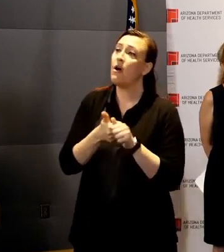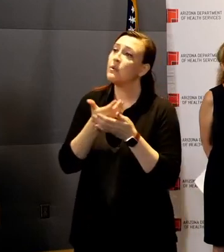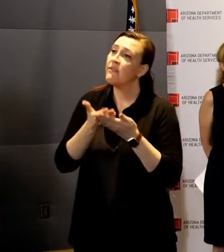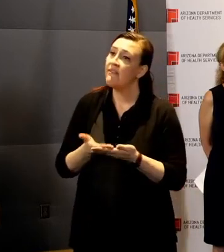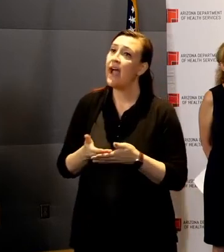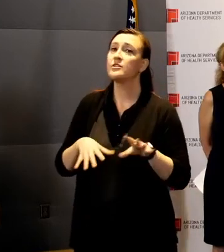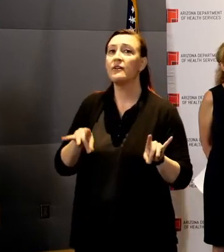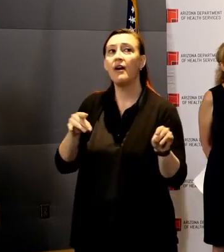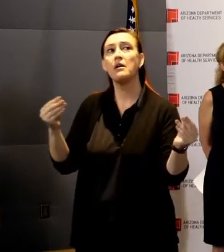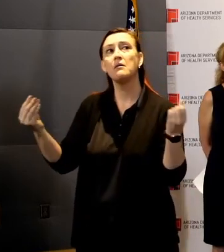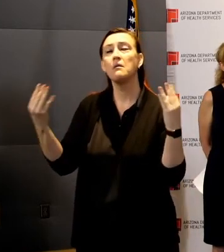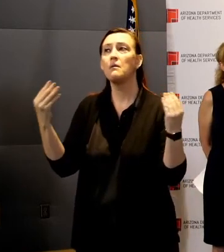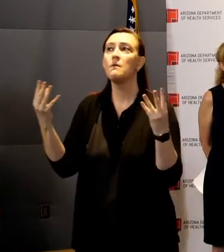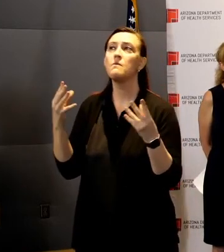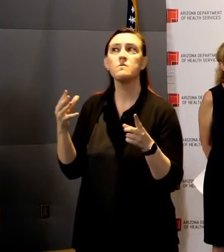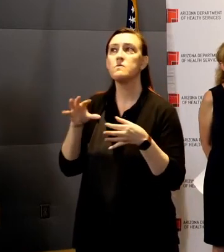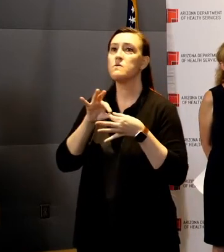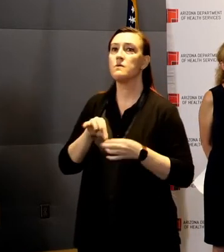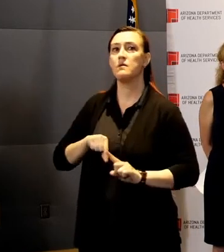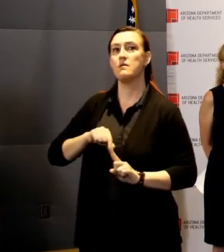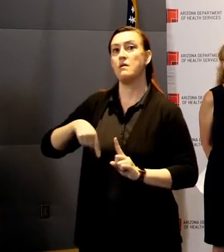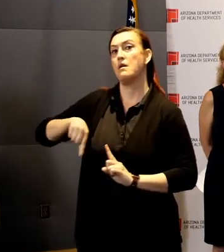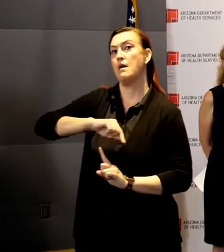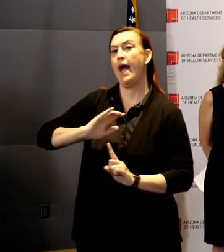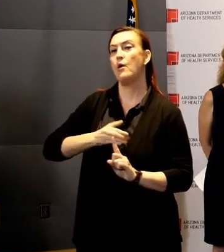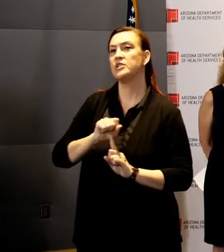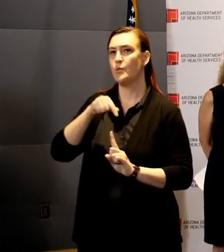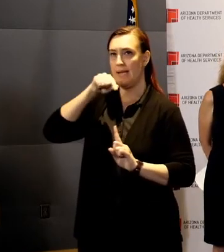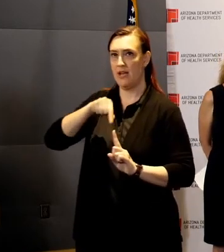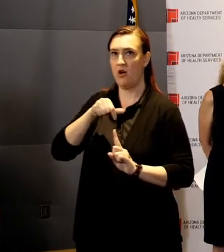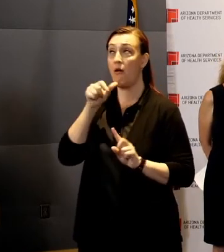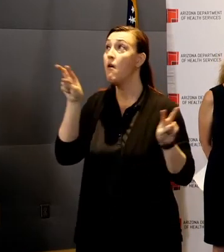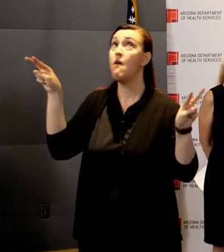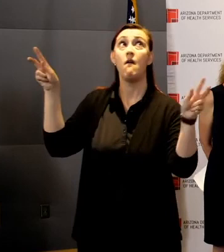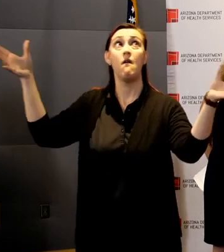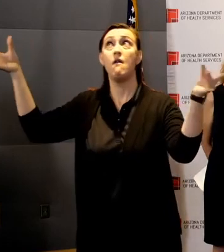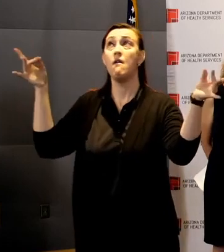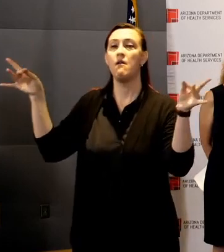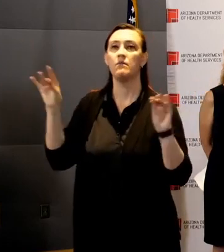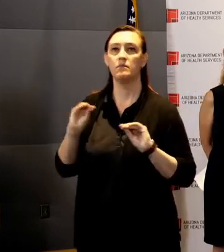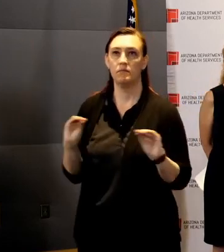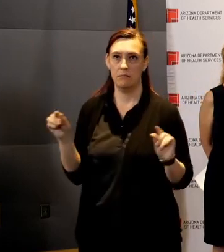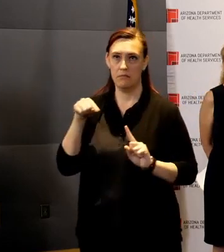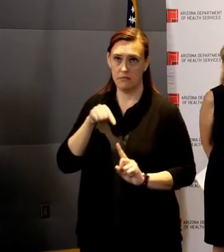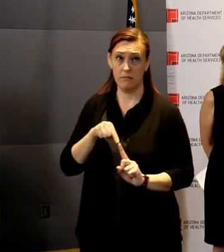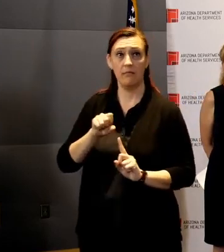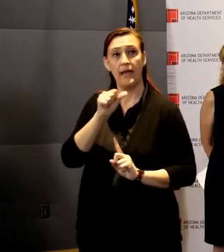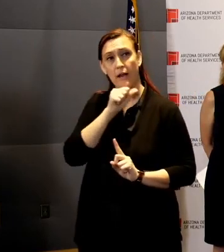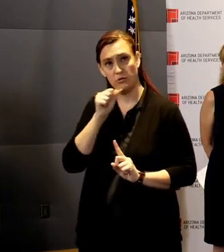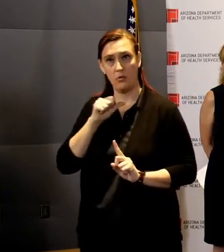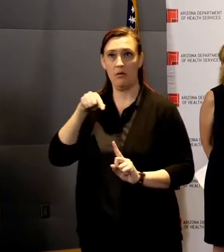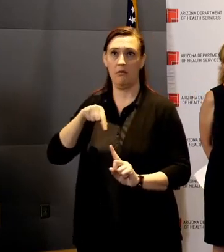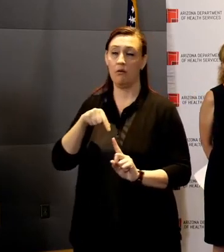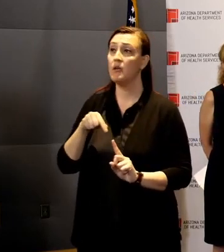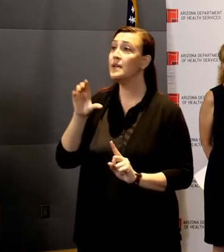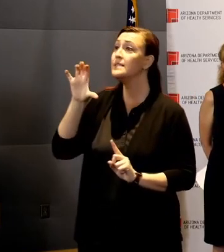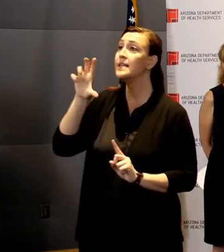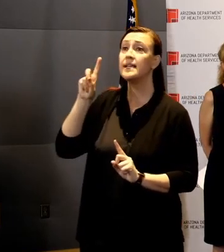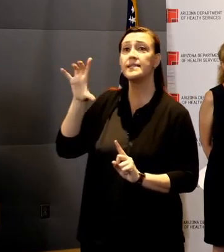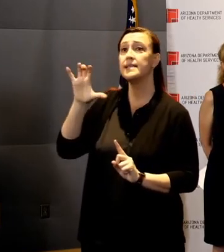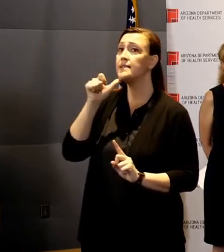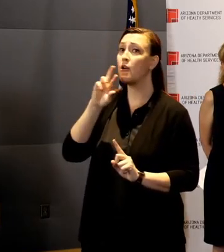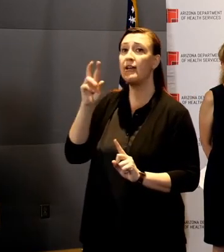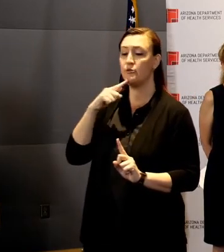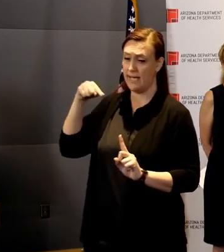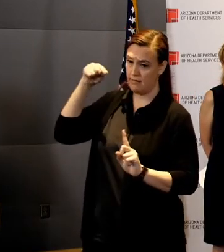specifically to the state of Arizona. The CDC isn't there yet. Arizona is not there yet.